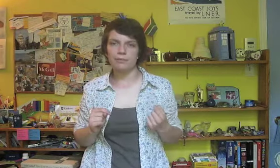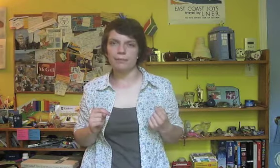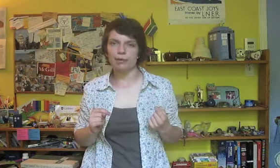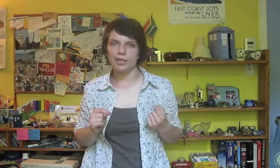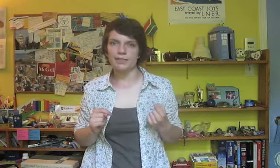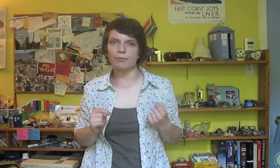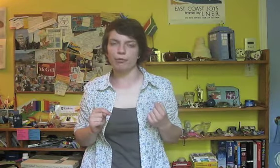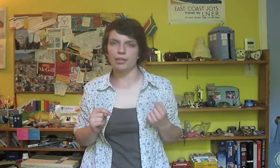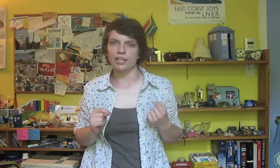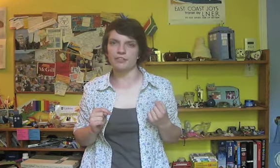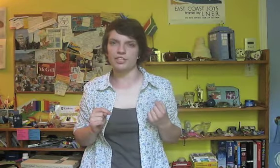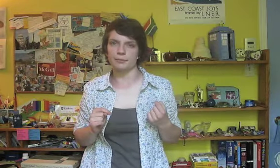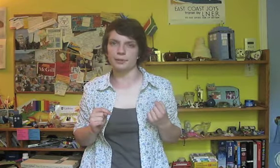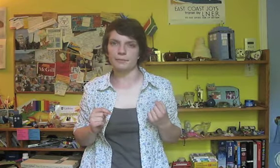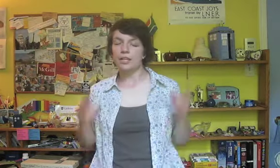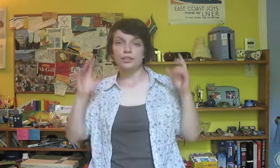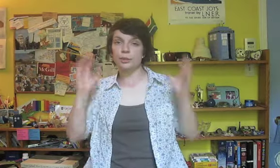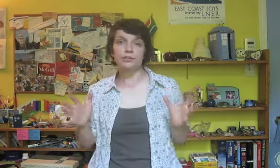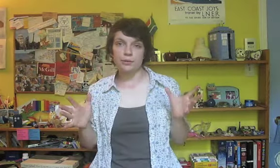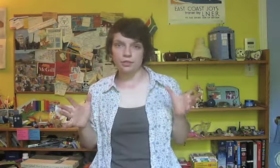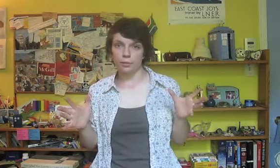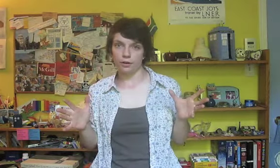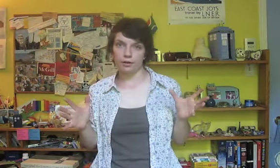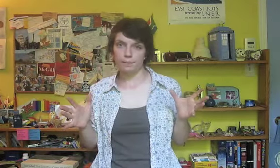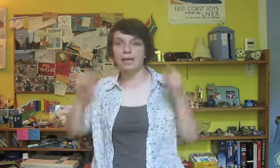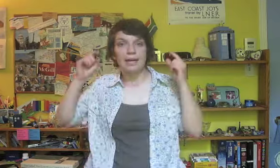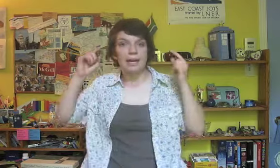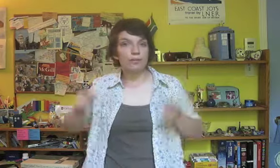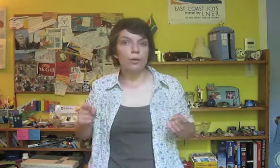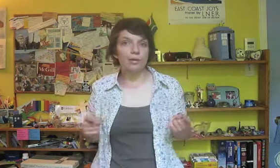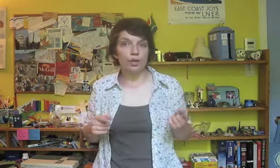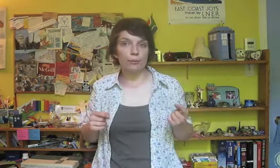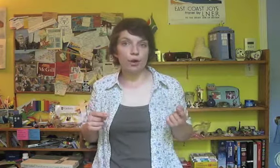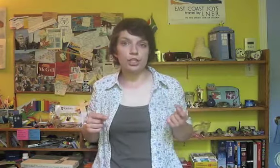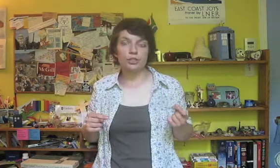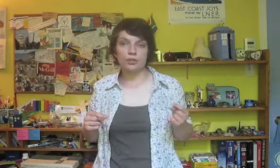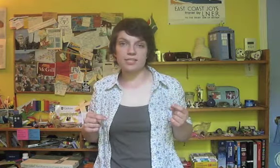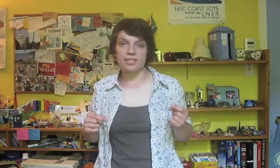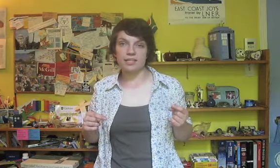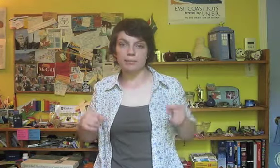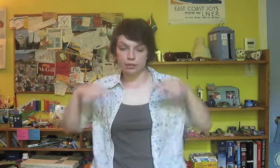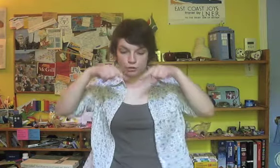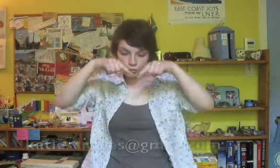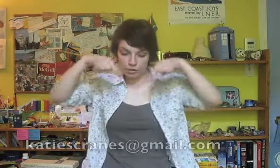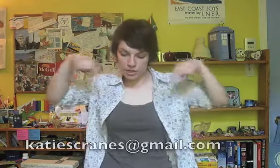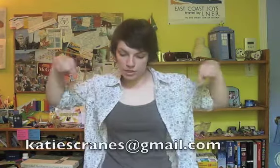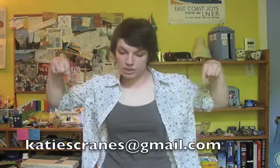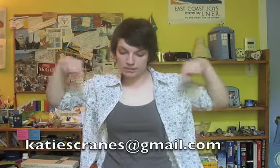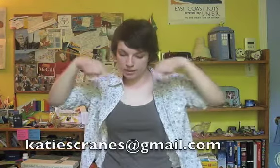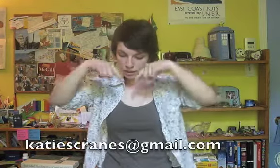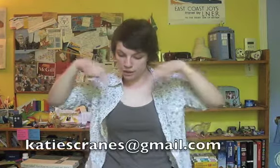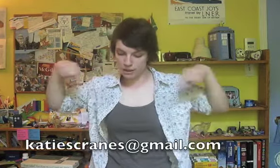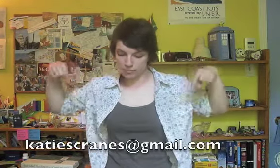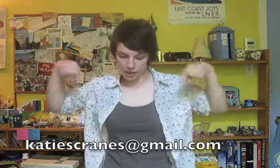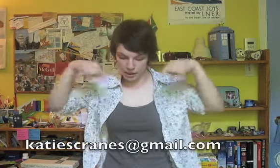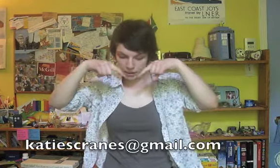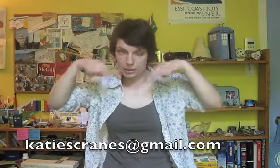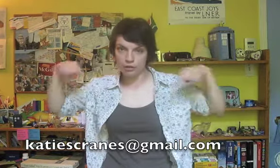paper cranes before the end of the summer. So here's how it's going to work. If you want in on the project, you can send an email to this email address right here